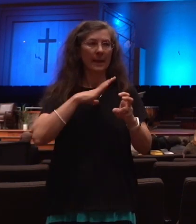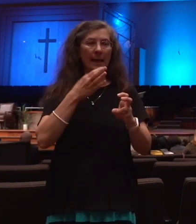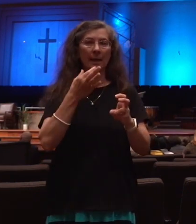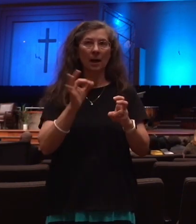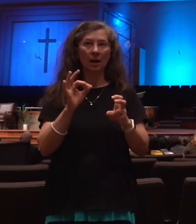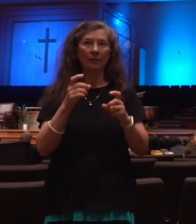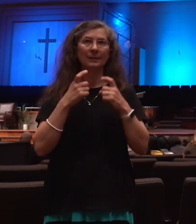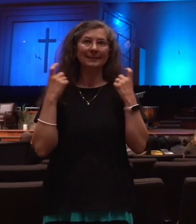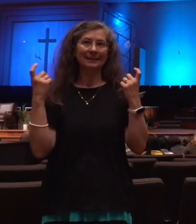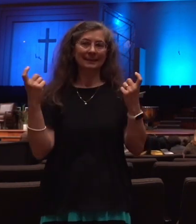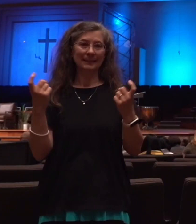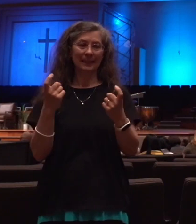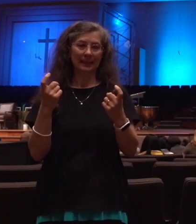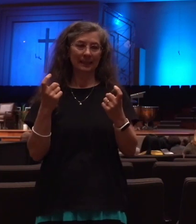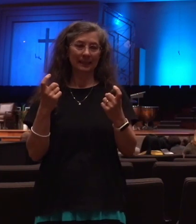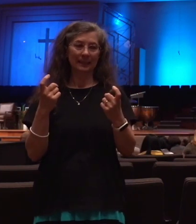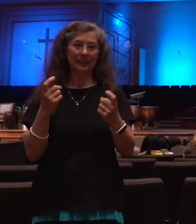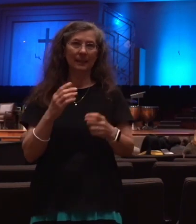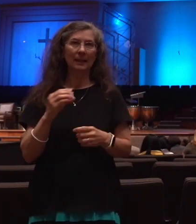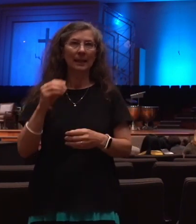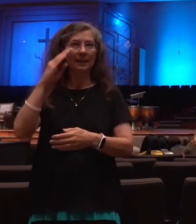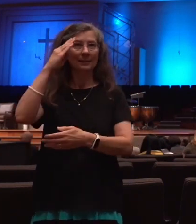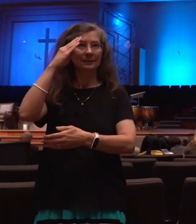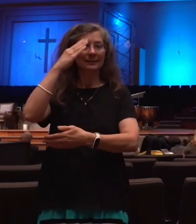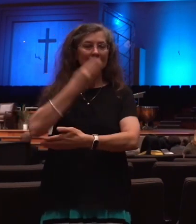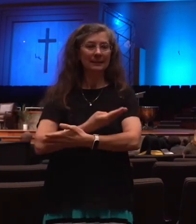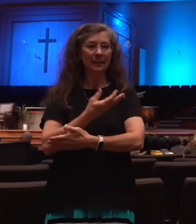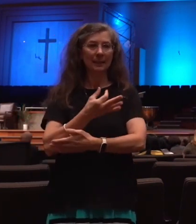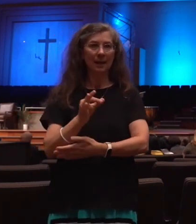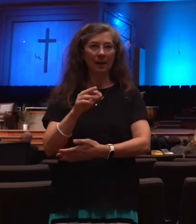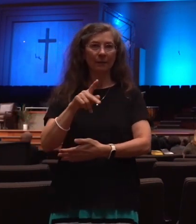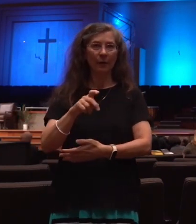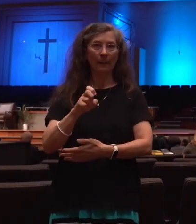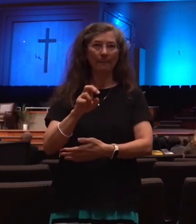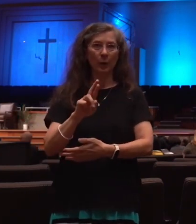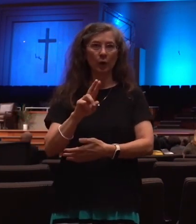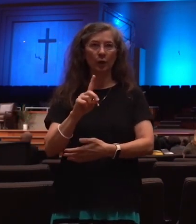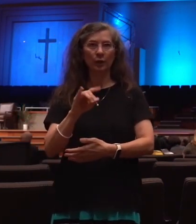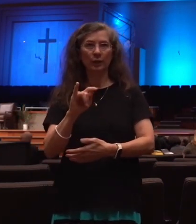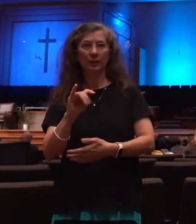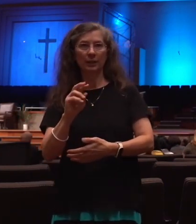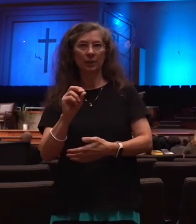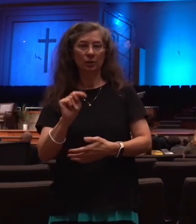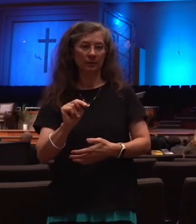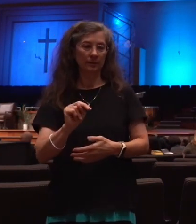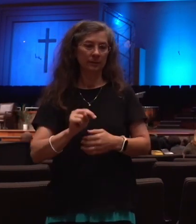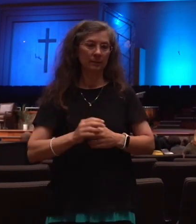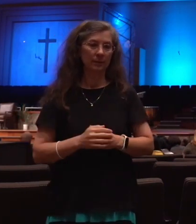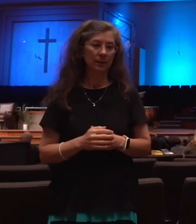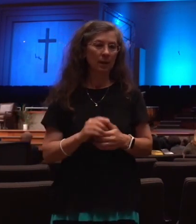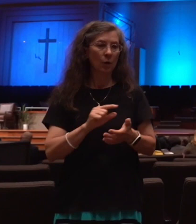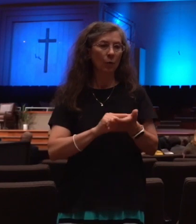and the son or the son of perdition. If you look at verse 4.